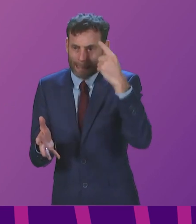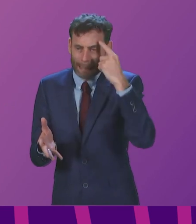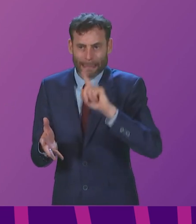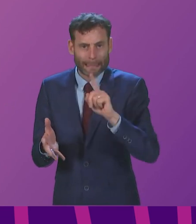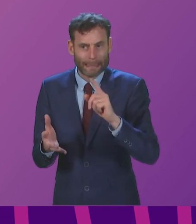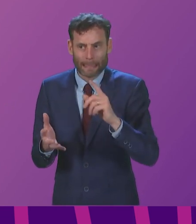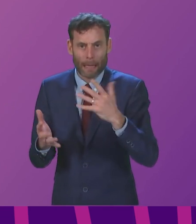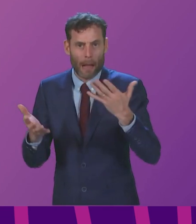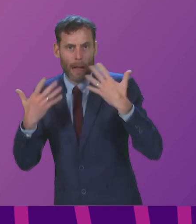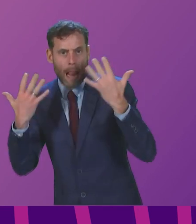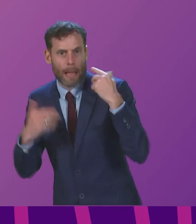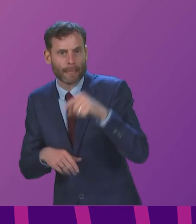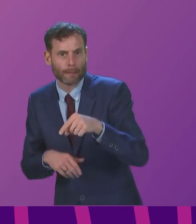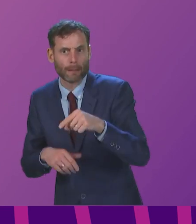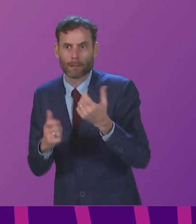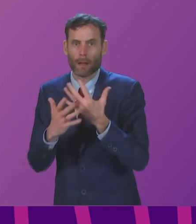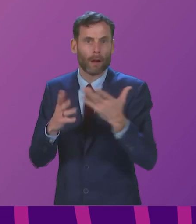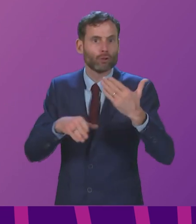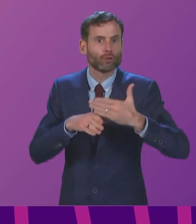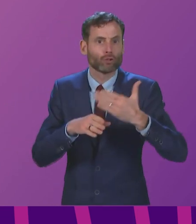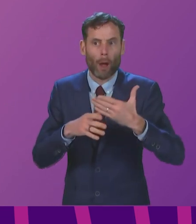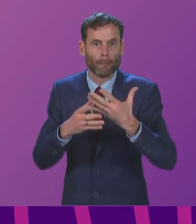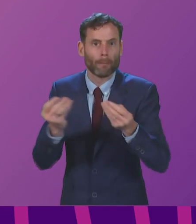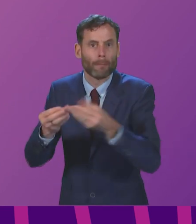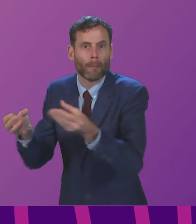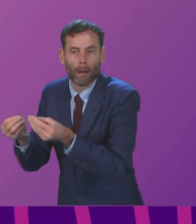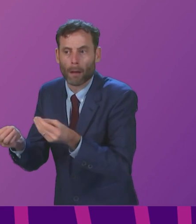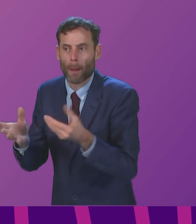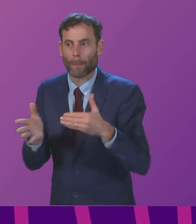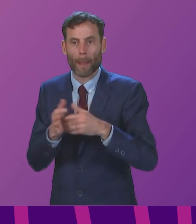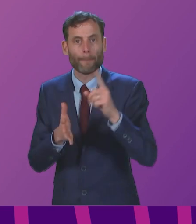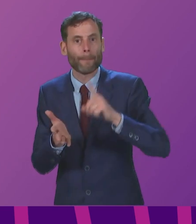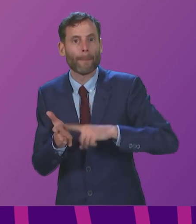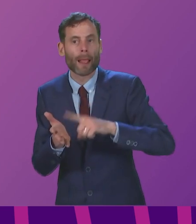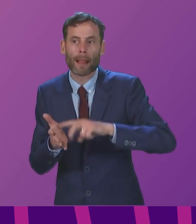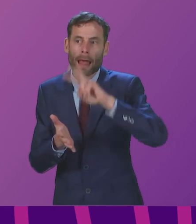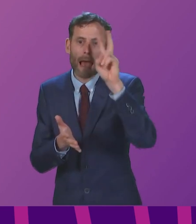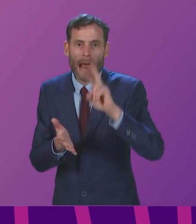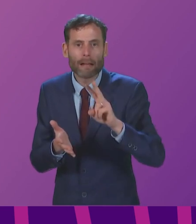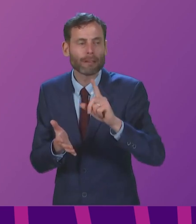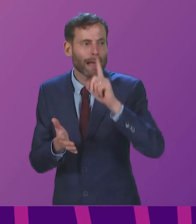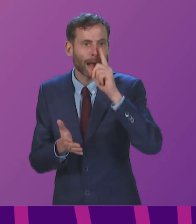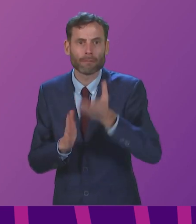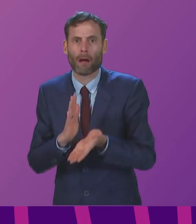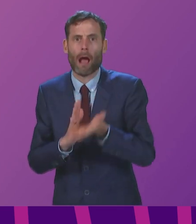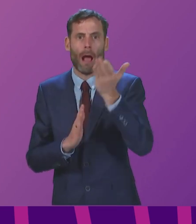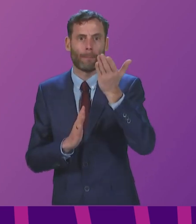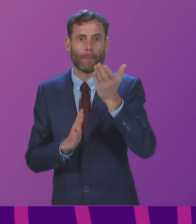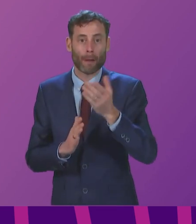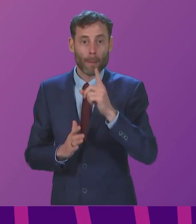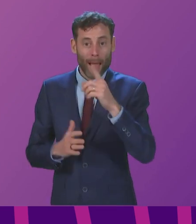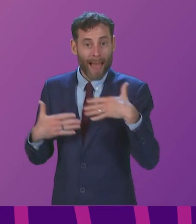crisis, job losses, high energy bills, health care, failing health care systems,